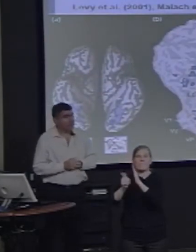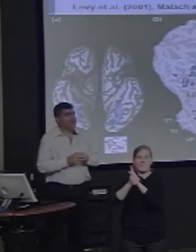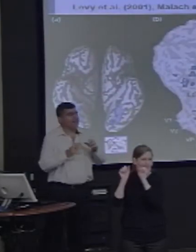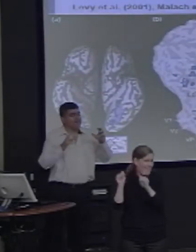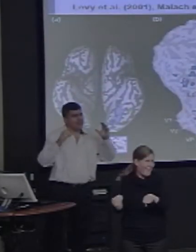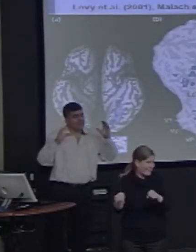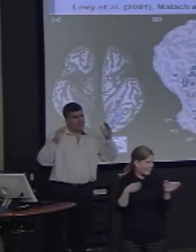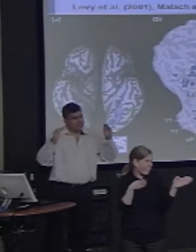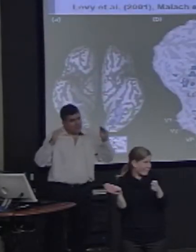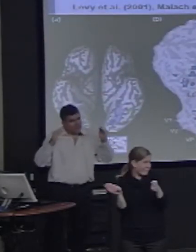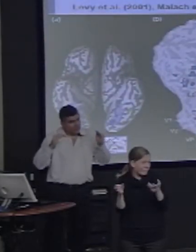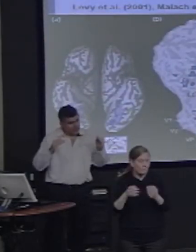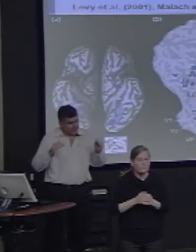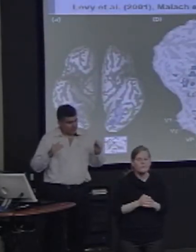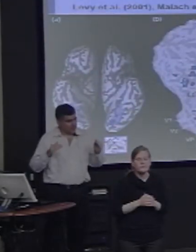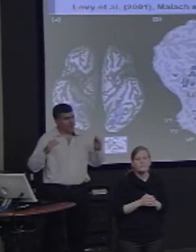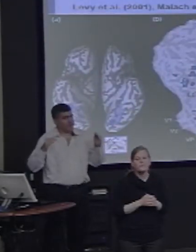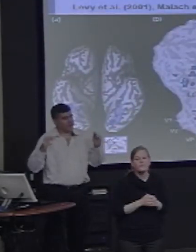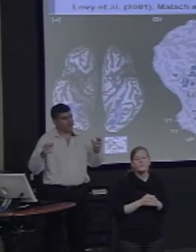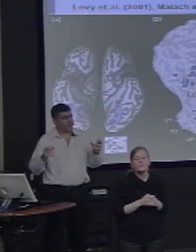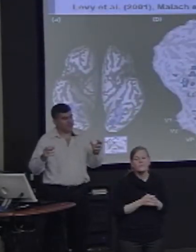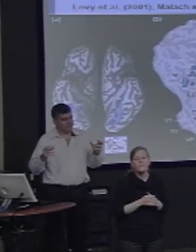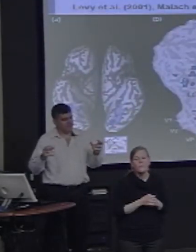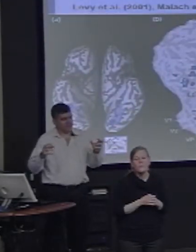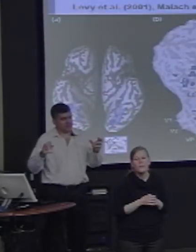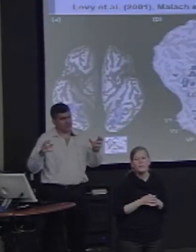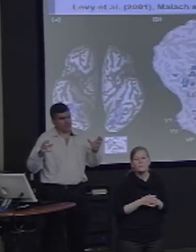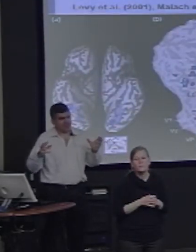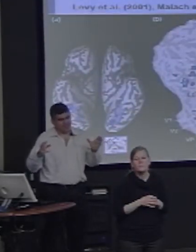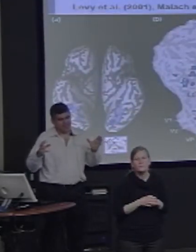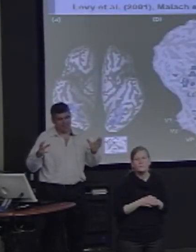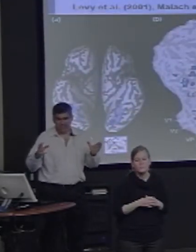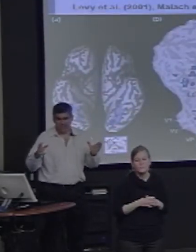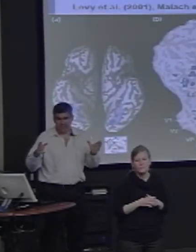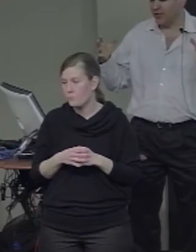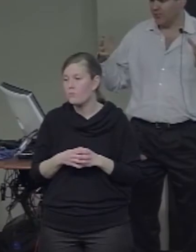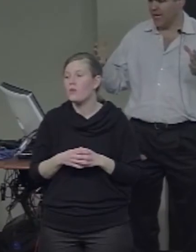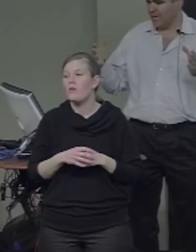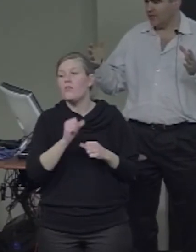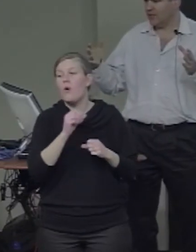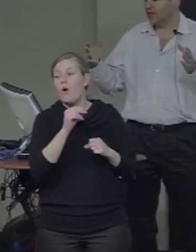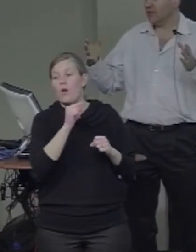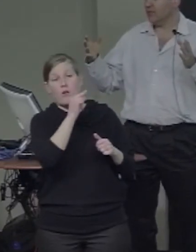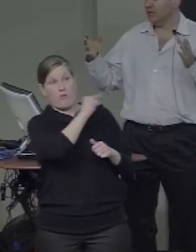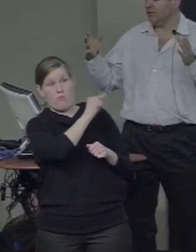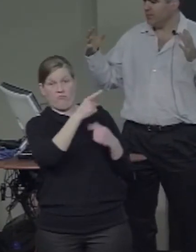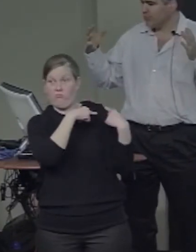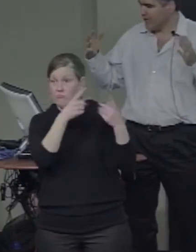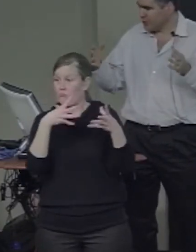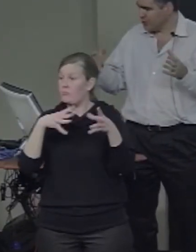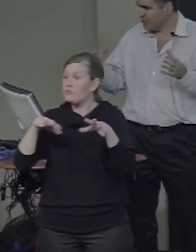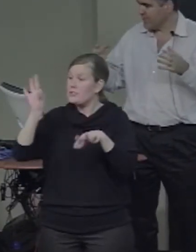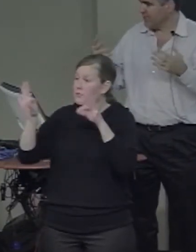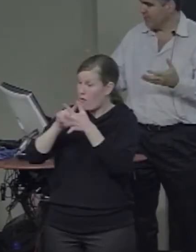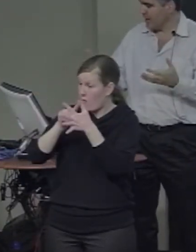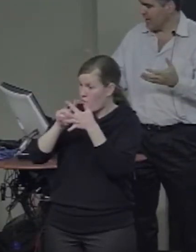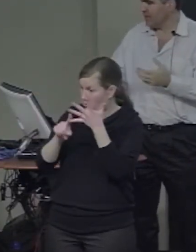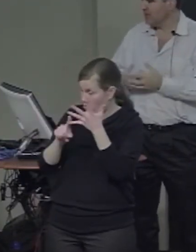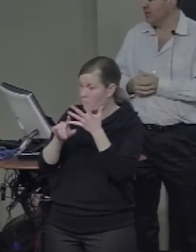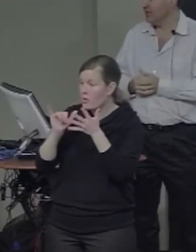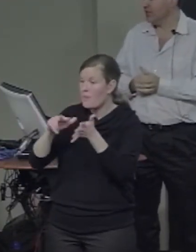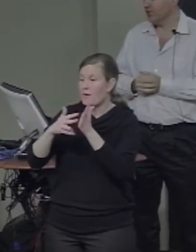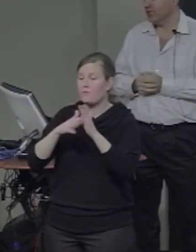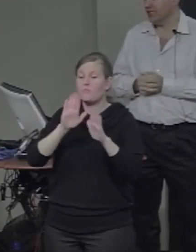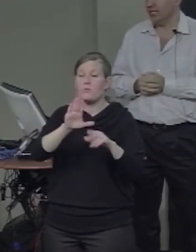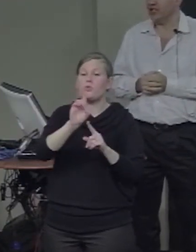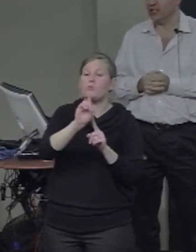Now, these parallels in the findings suggest that the domains, the pressures that give rise